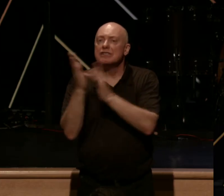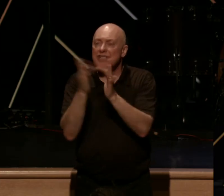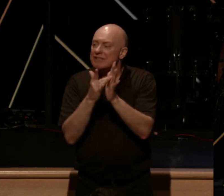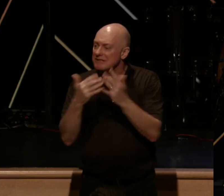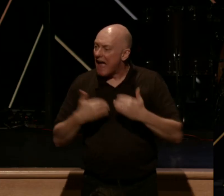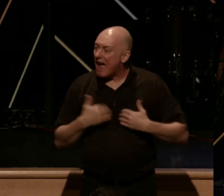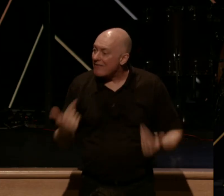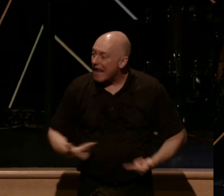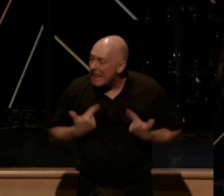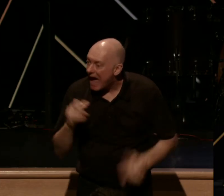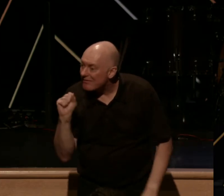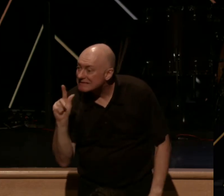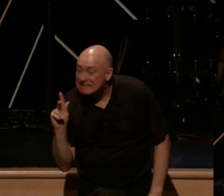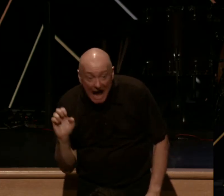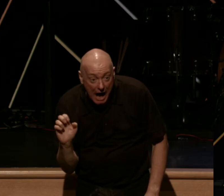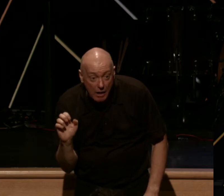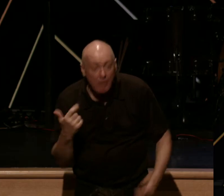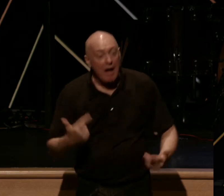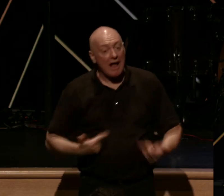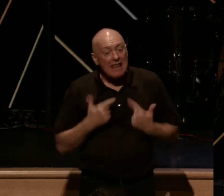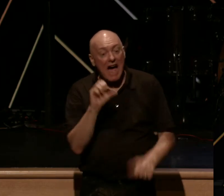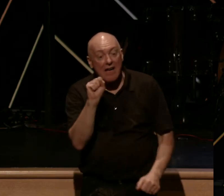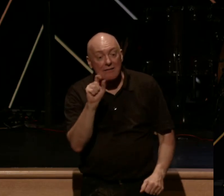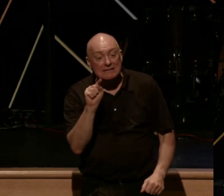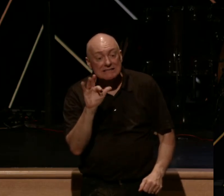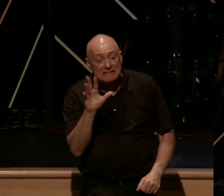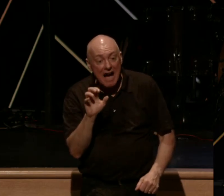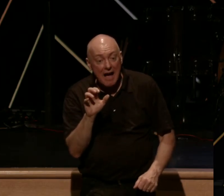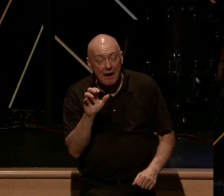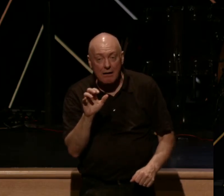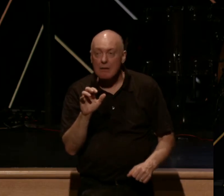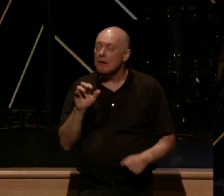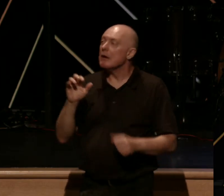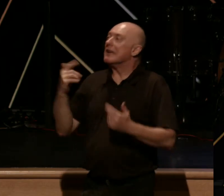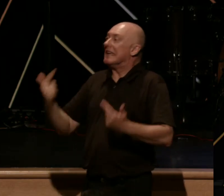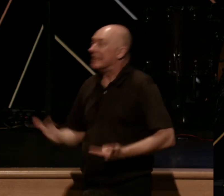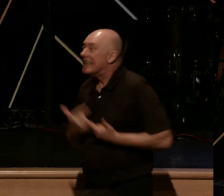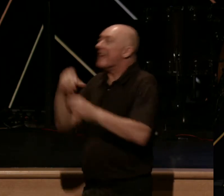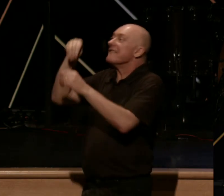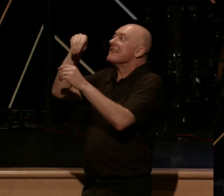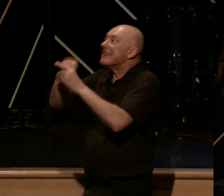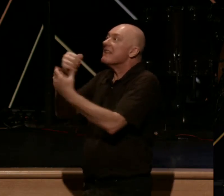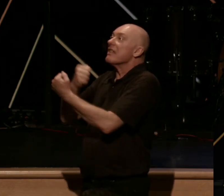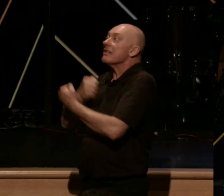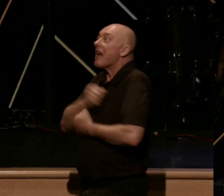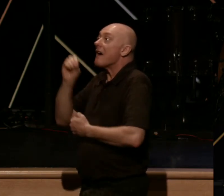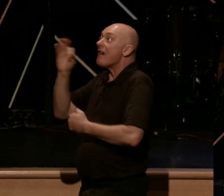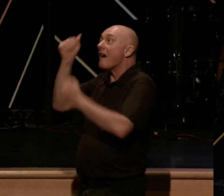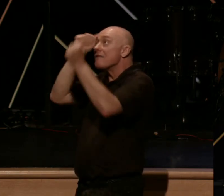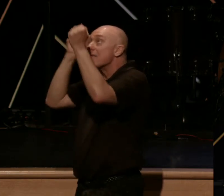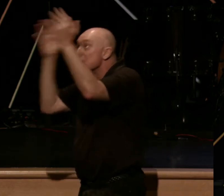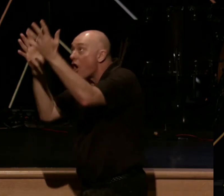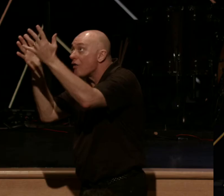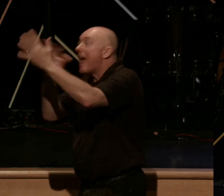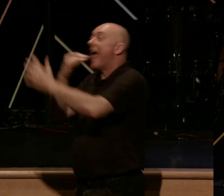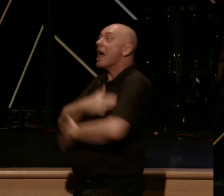a lifestyle that ensured that he lived in the love of his Father and enjoyed it to